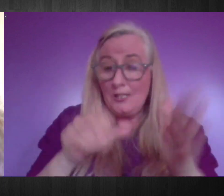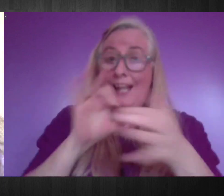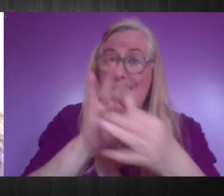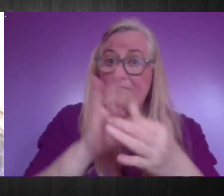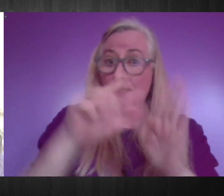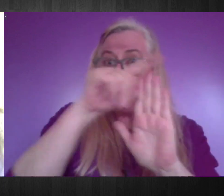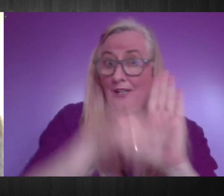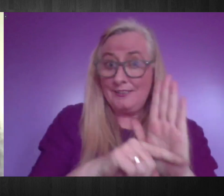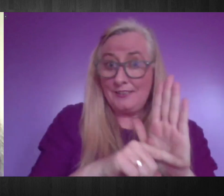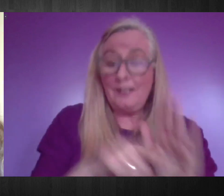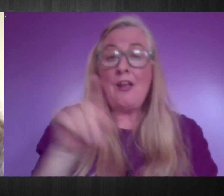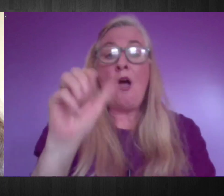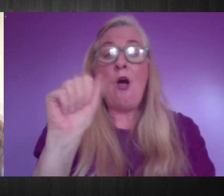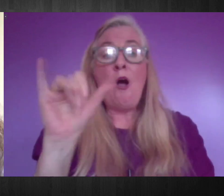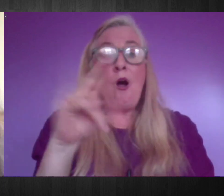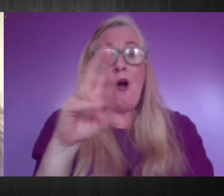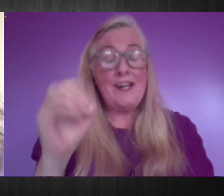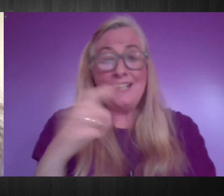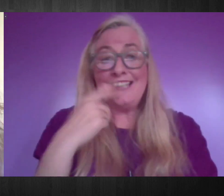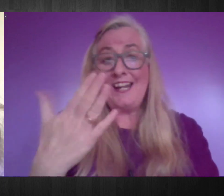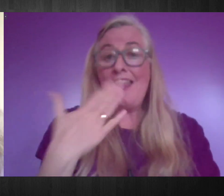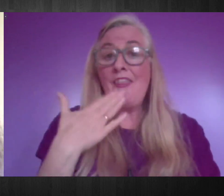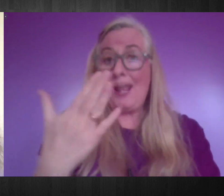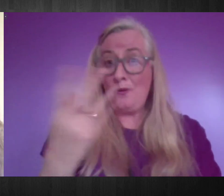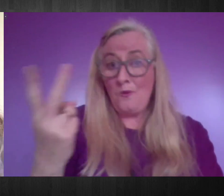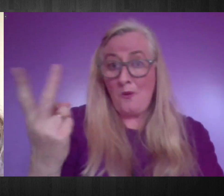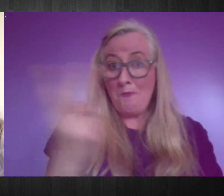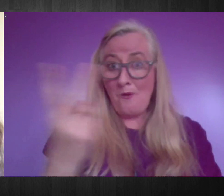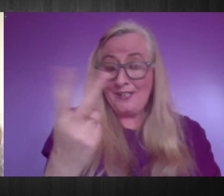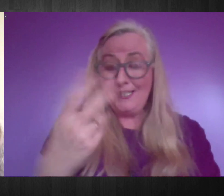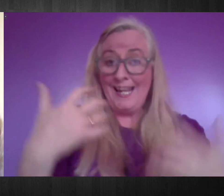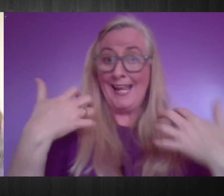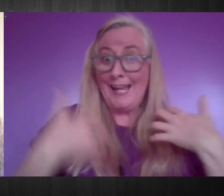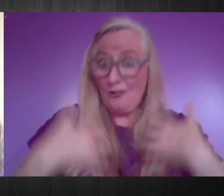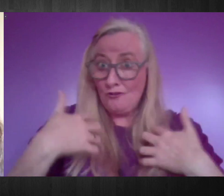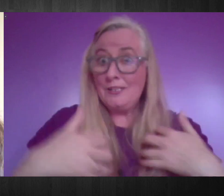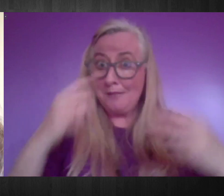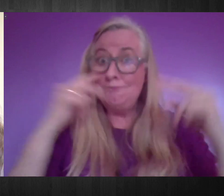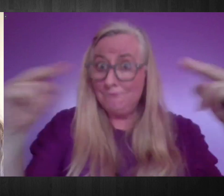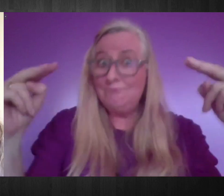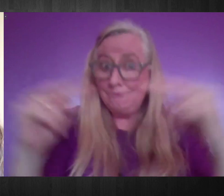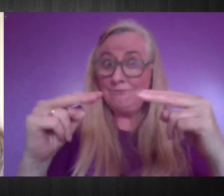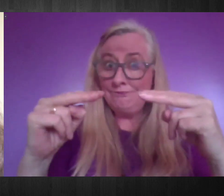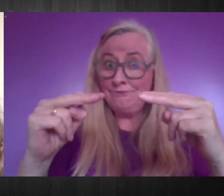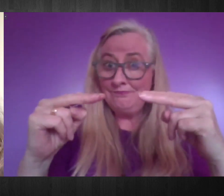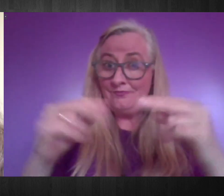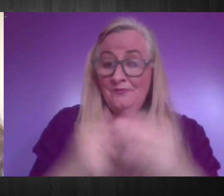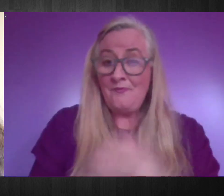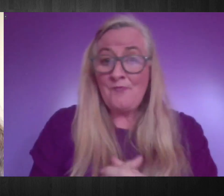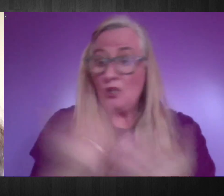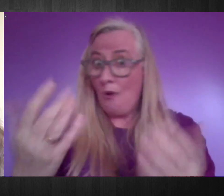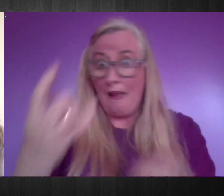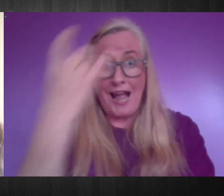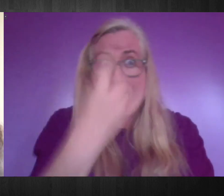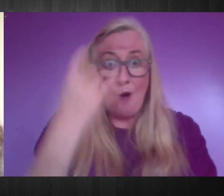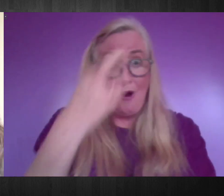That's great. Thanks very much, James and Peter, for really interesting insights. Time is running against us. I don't know where this hour is going to. So